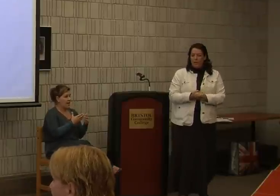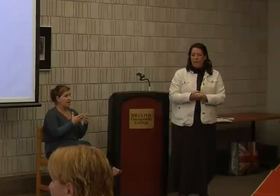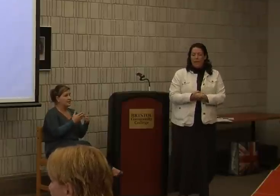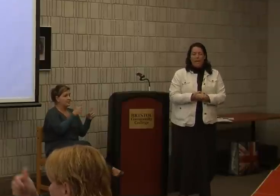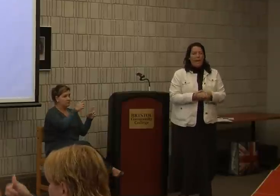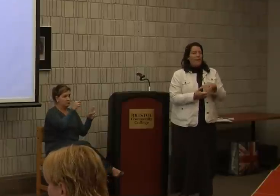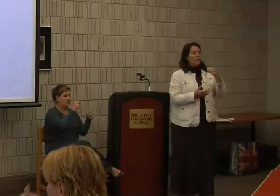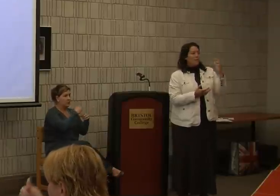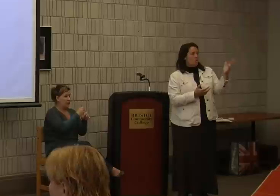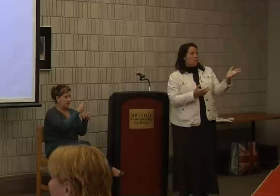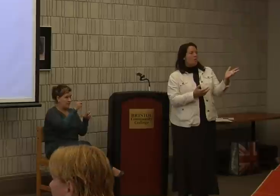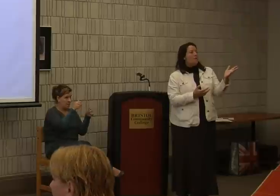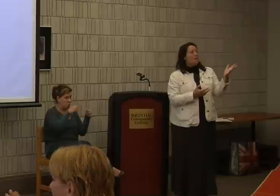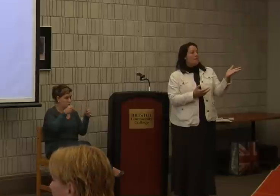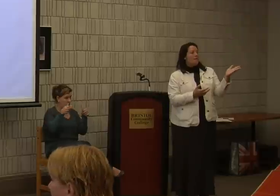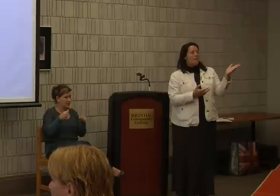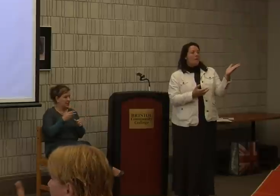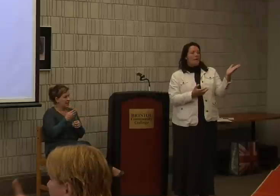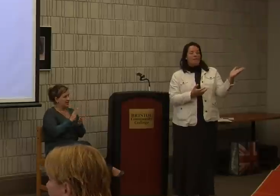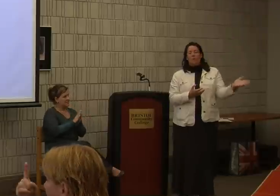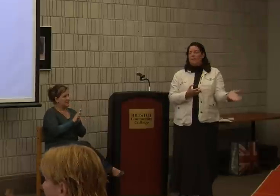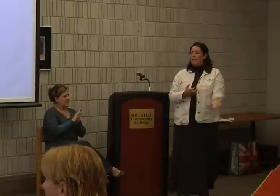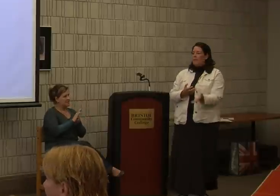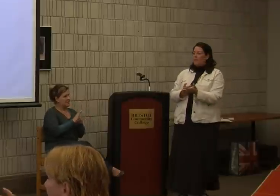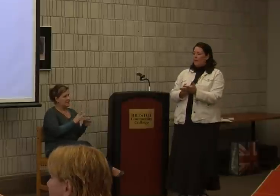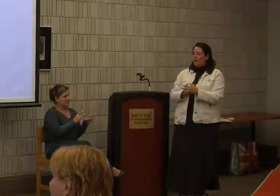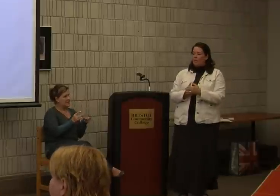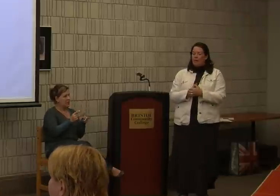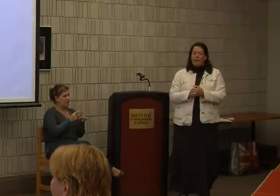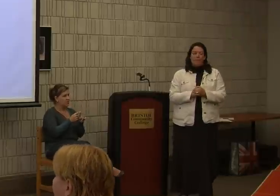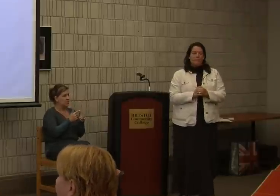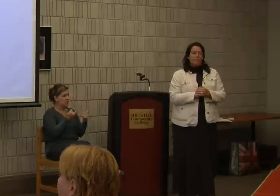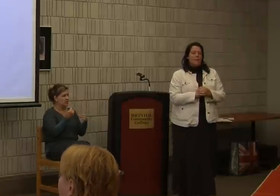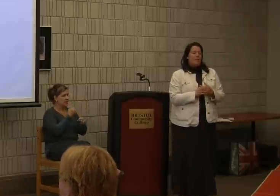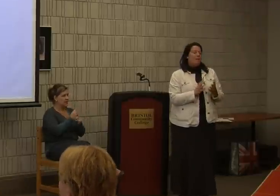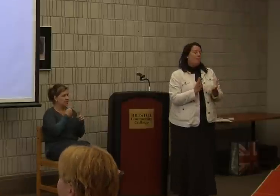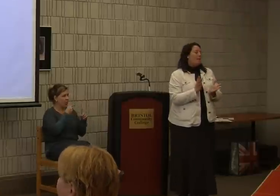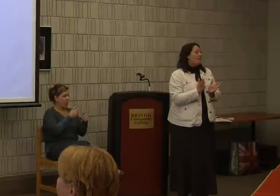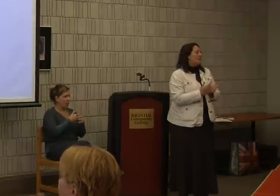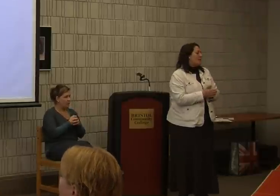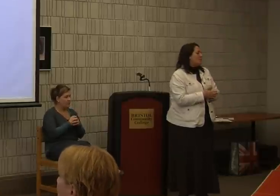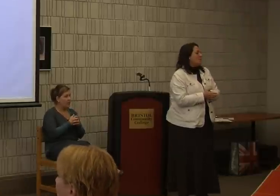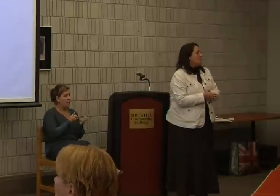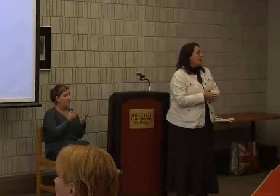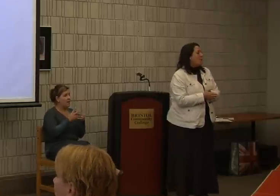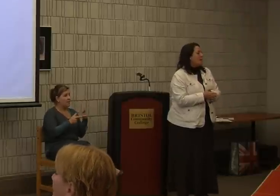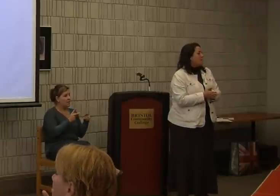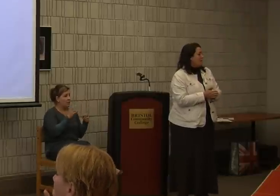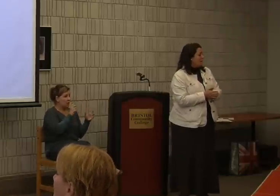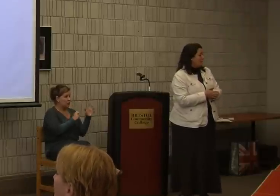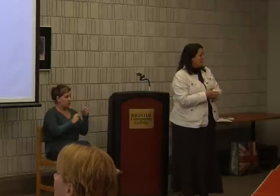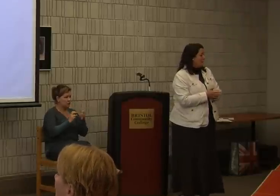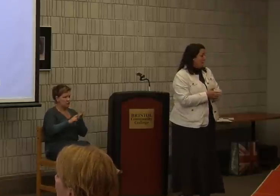And it's sort of a nice segue to what today's about. Many people have assumptions about what it means to be Deaf.